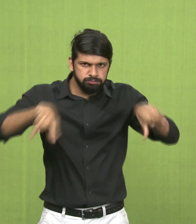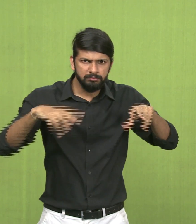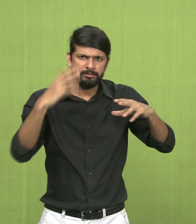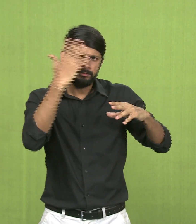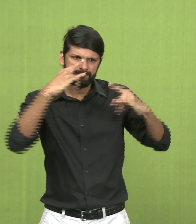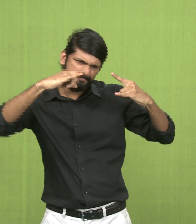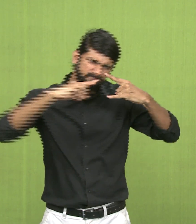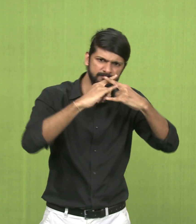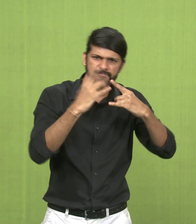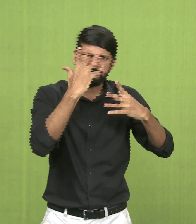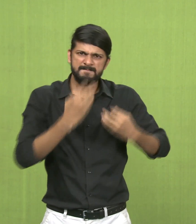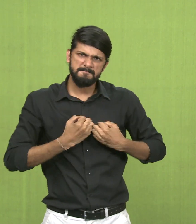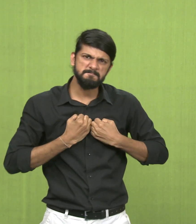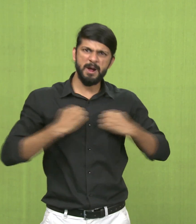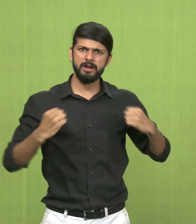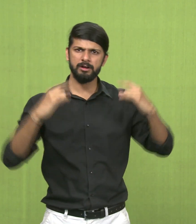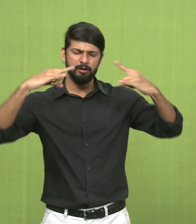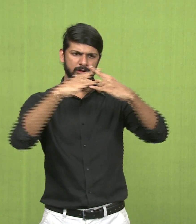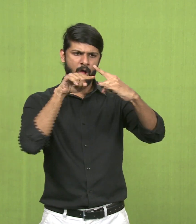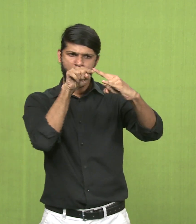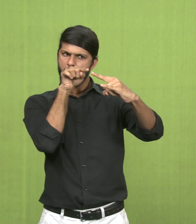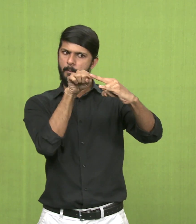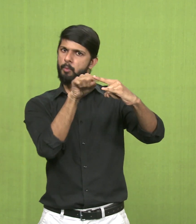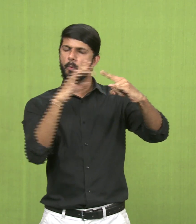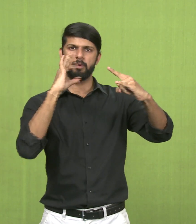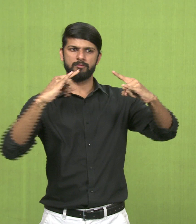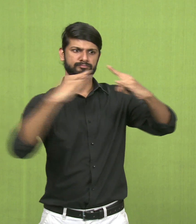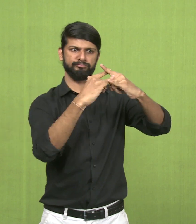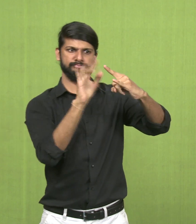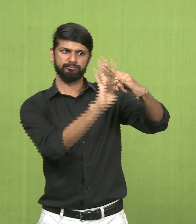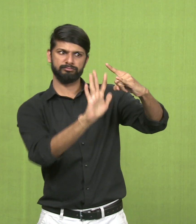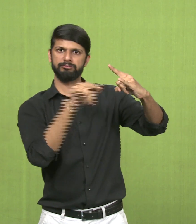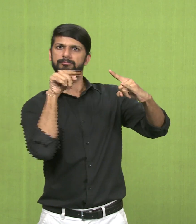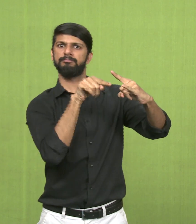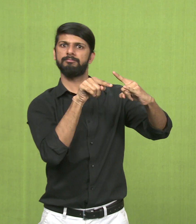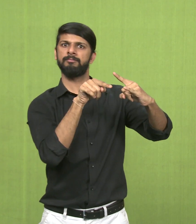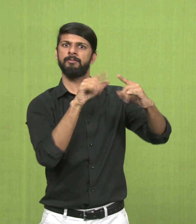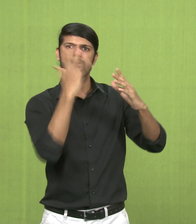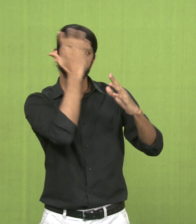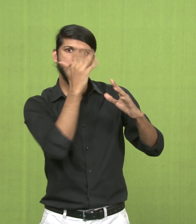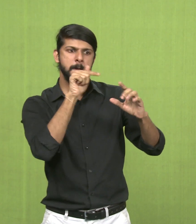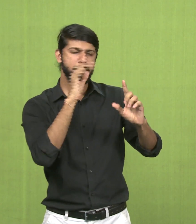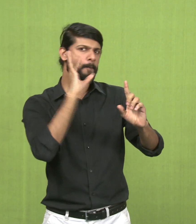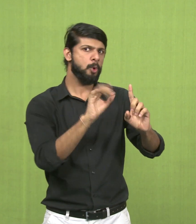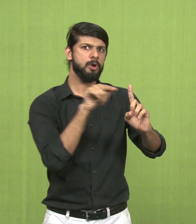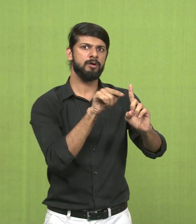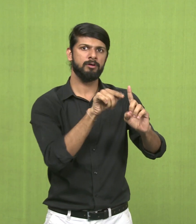You would see the aggression of the bulls, the nostrils are flared, the horns are locked. That is what is the main intention of